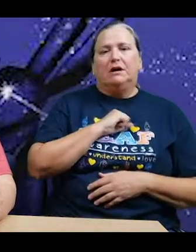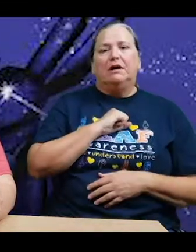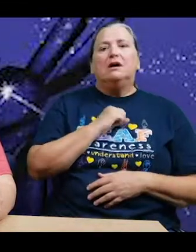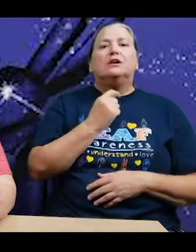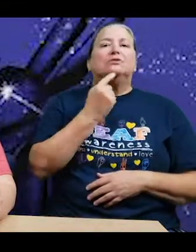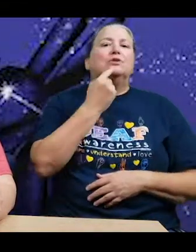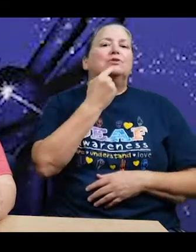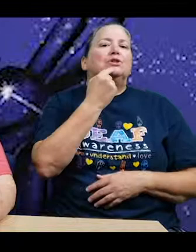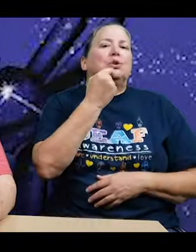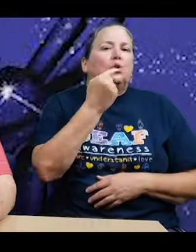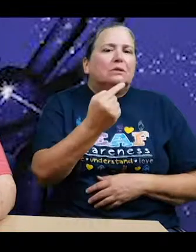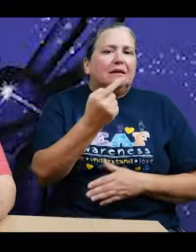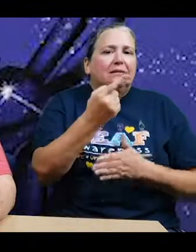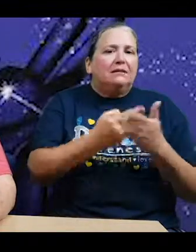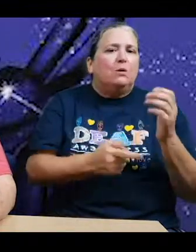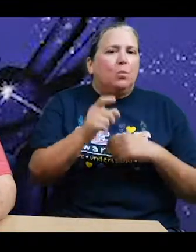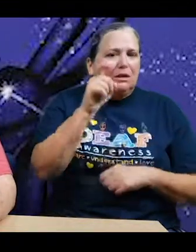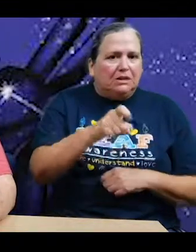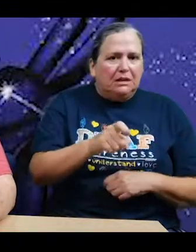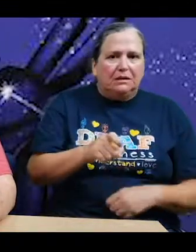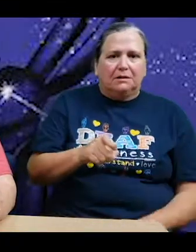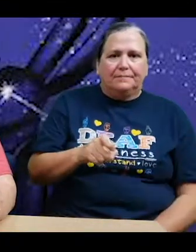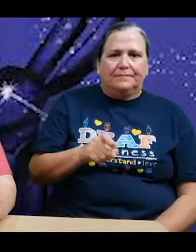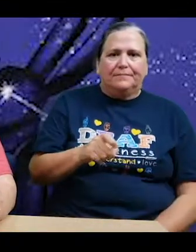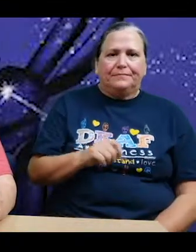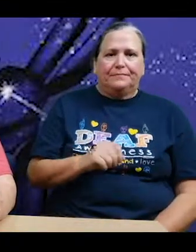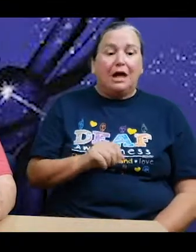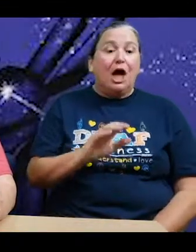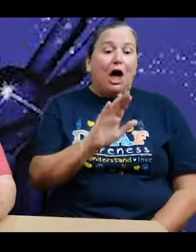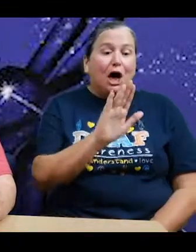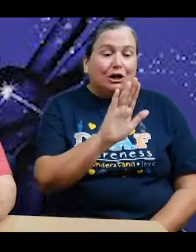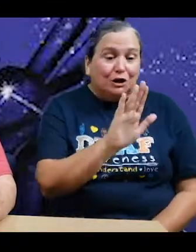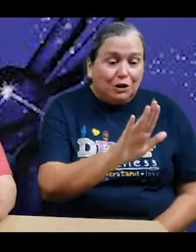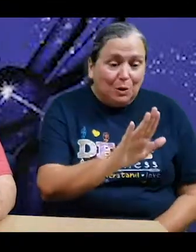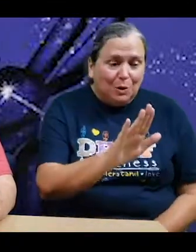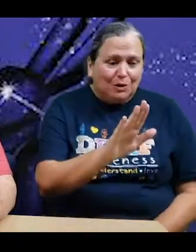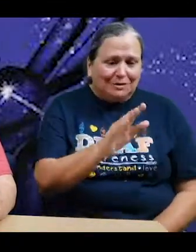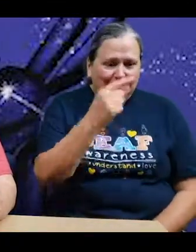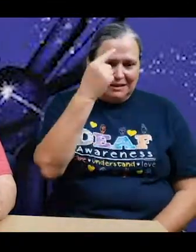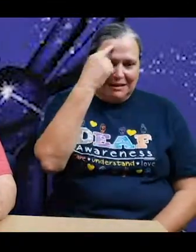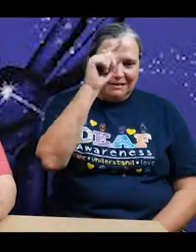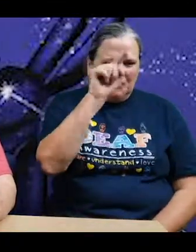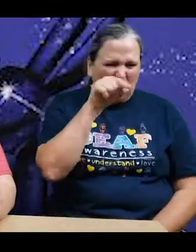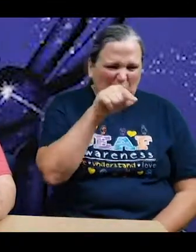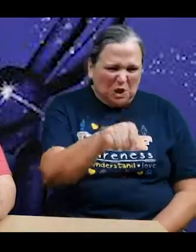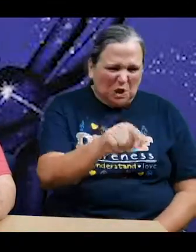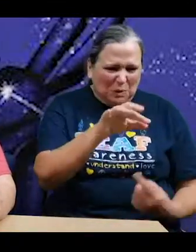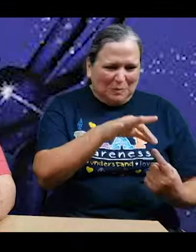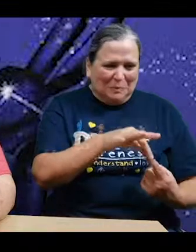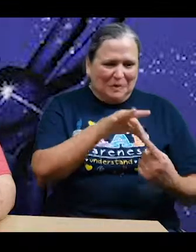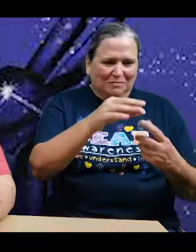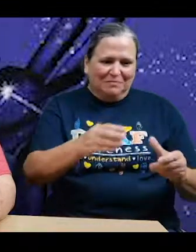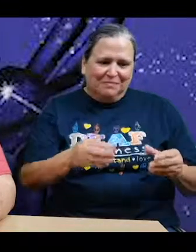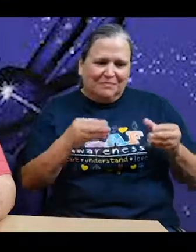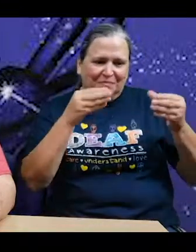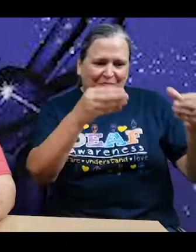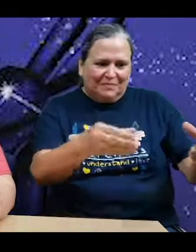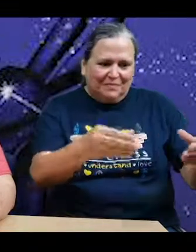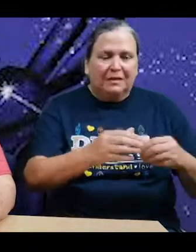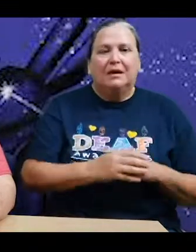what needed to be said. Yours, said Bryce. Bryce, I got him special for you. This knowledge